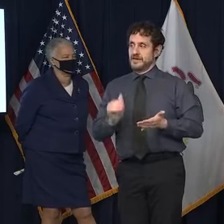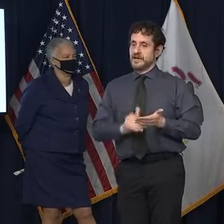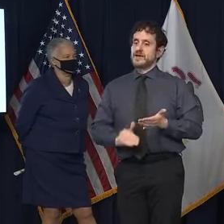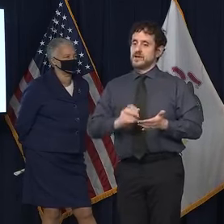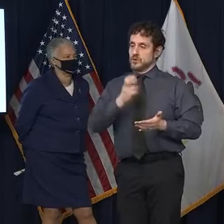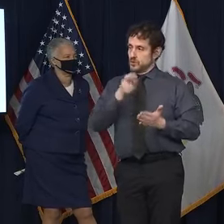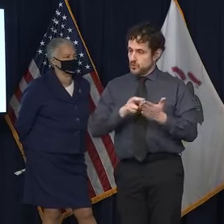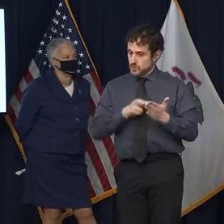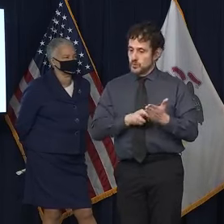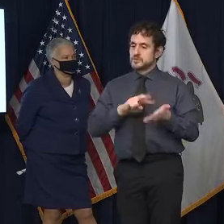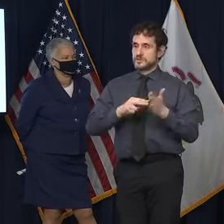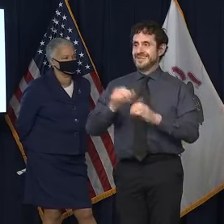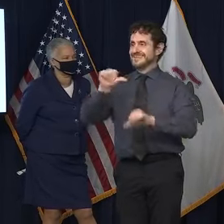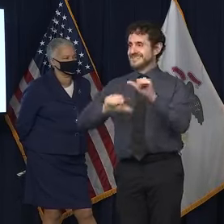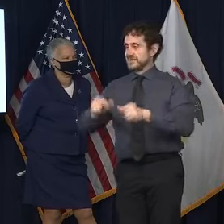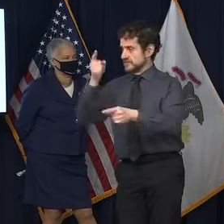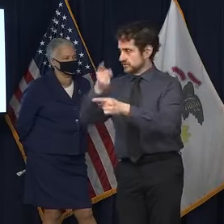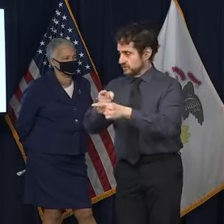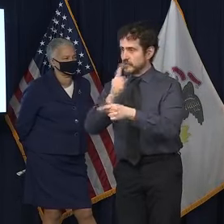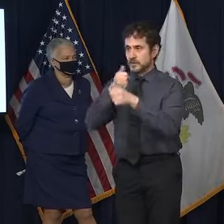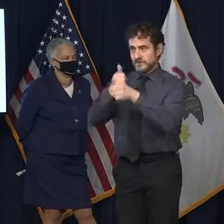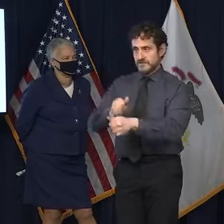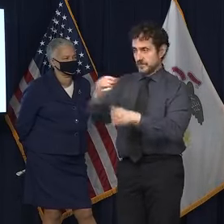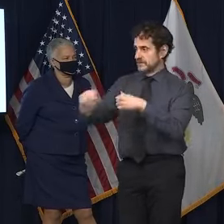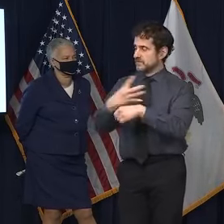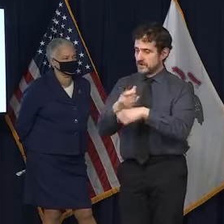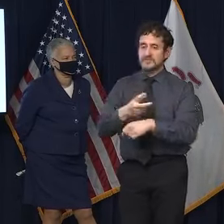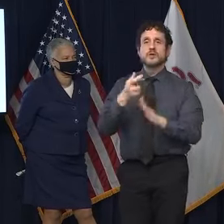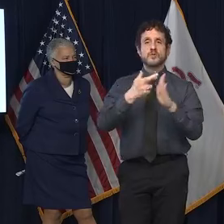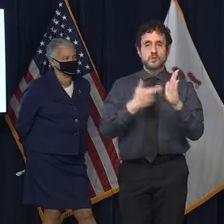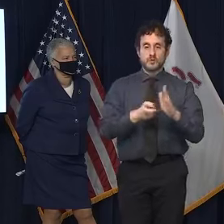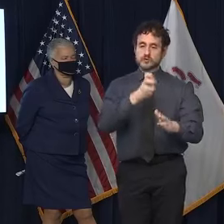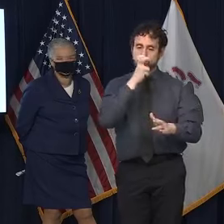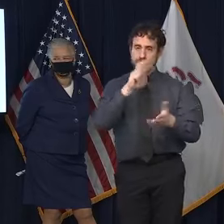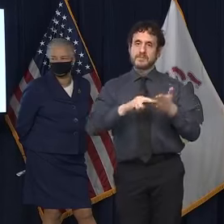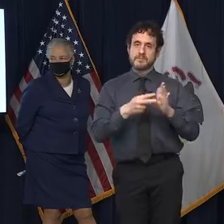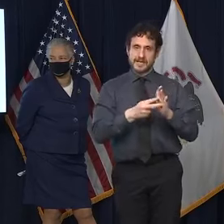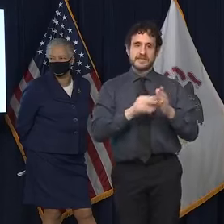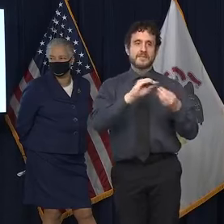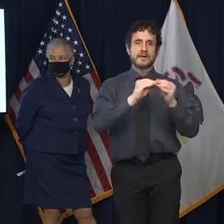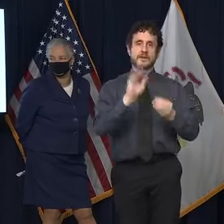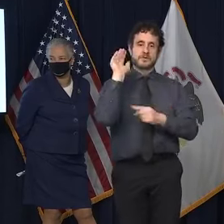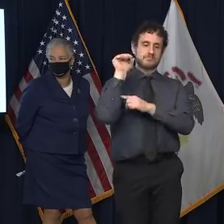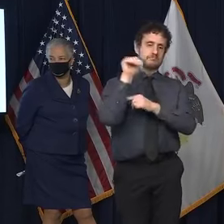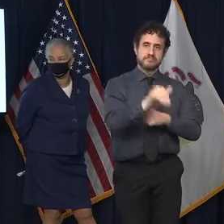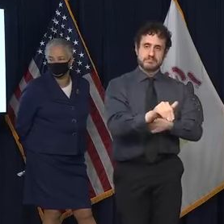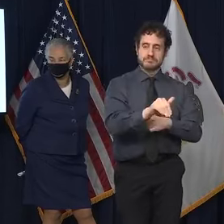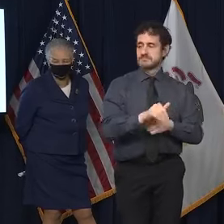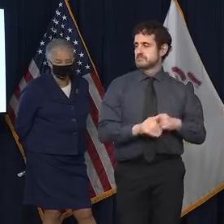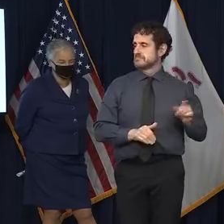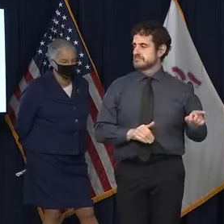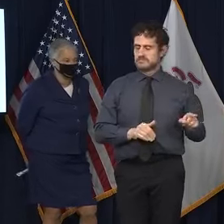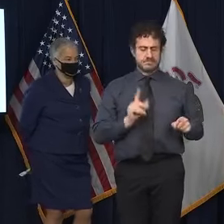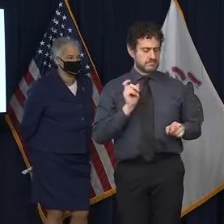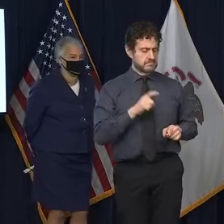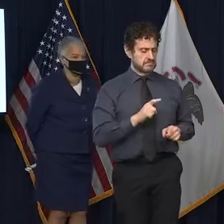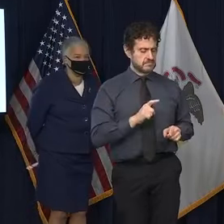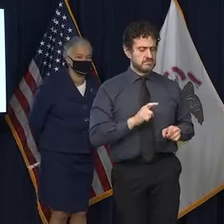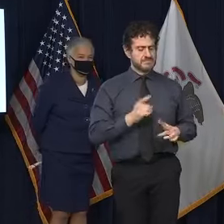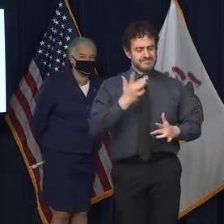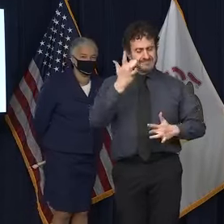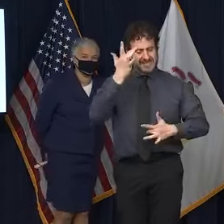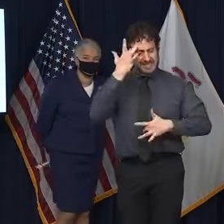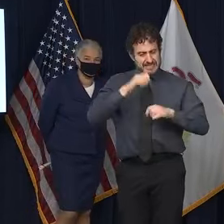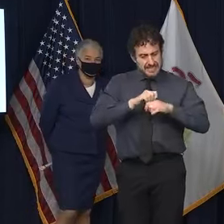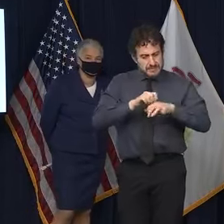The scientists have been right, and we've been following their advice. Matt Roy at WICS. With the pandemic still ongoing and small